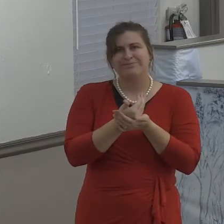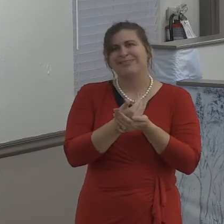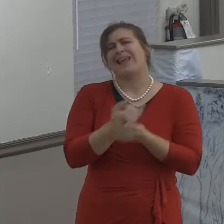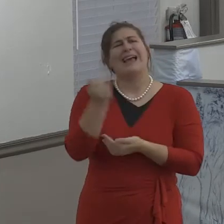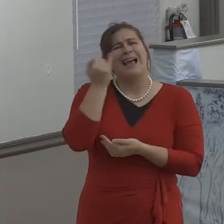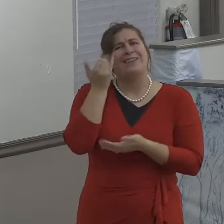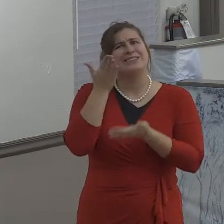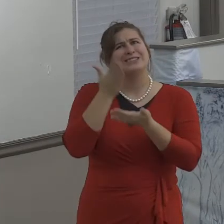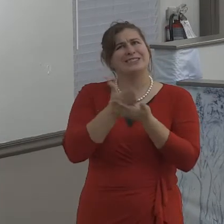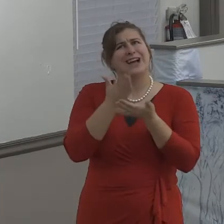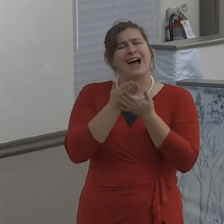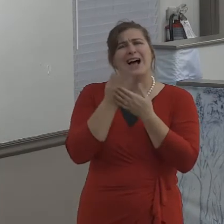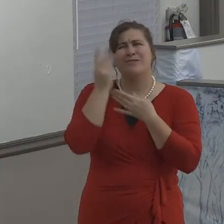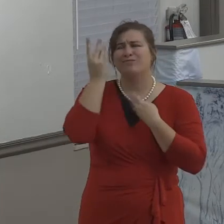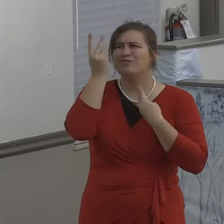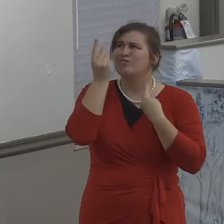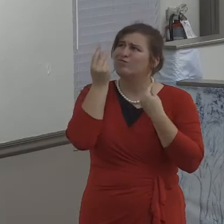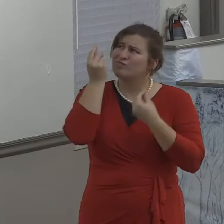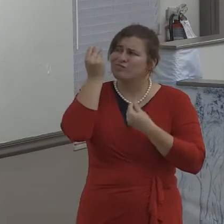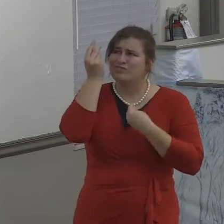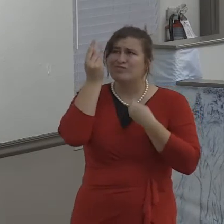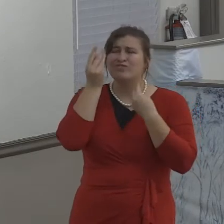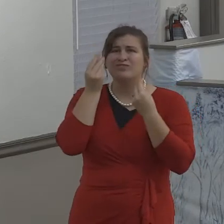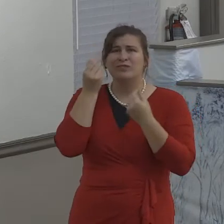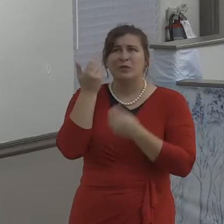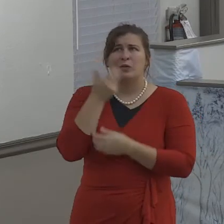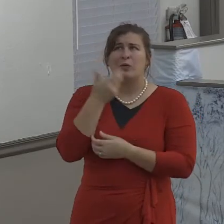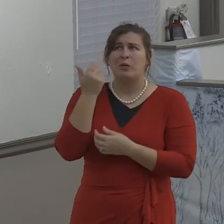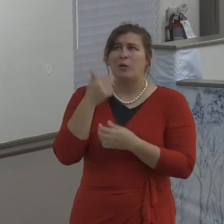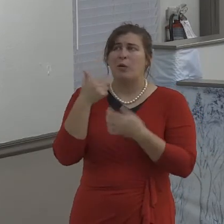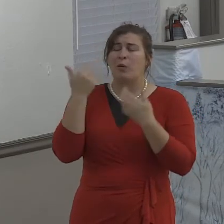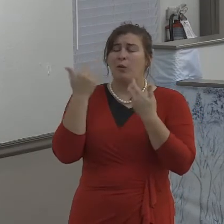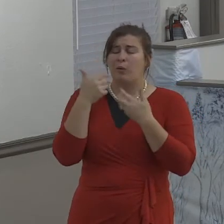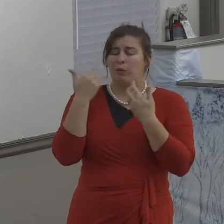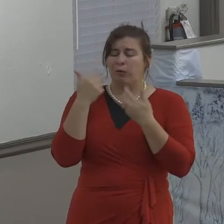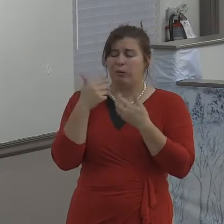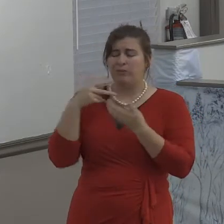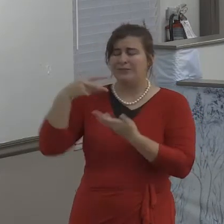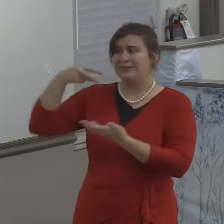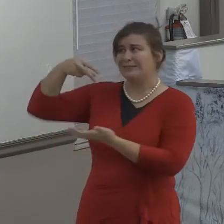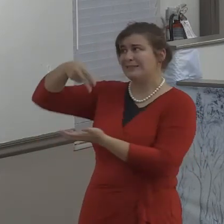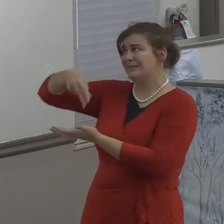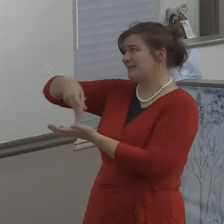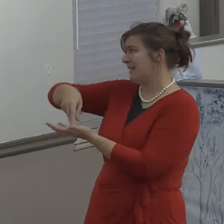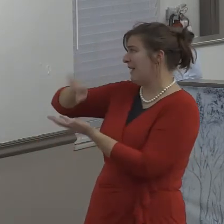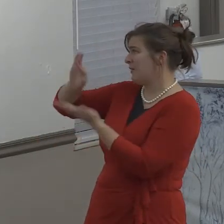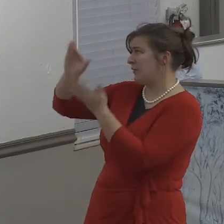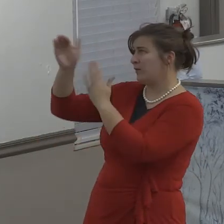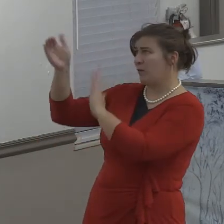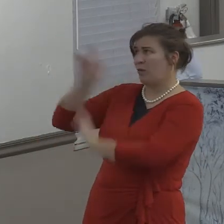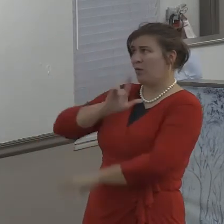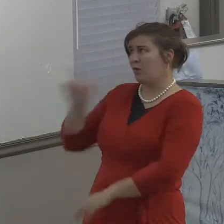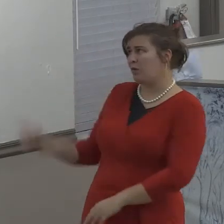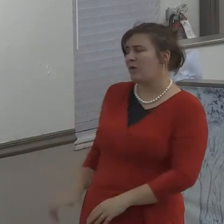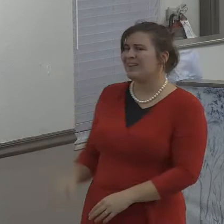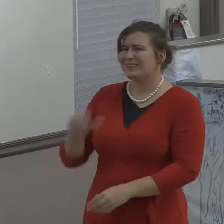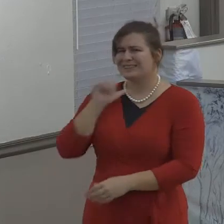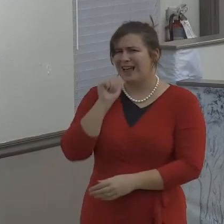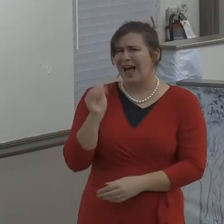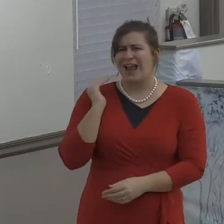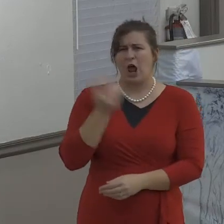So, when the Holy Spirit of God sees the behavior of some, that is not what the Bible ought to say.